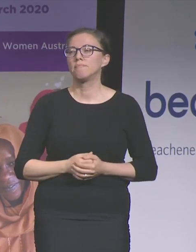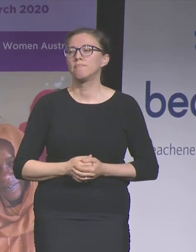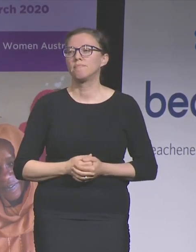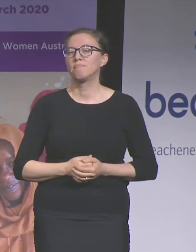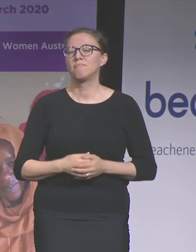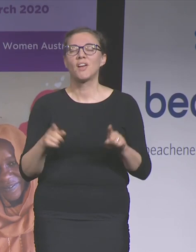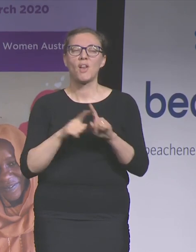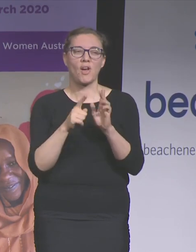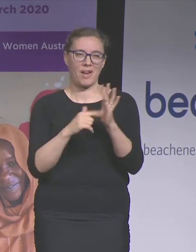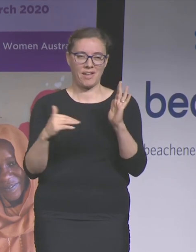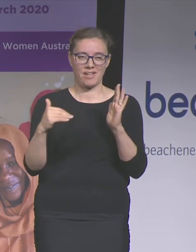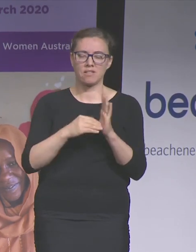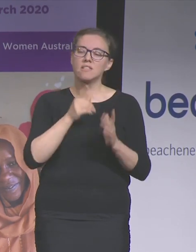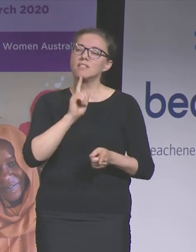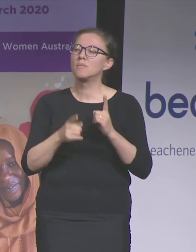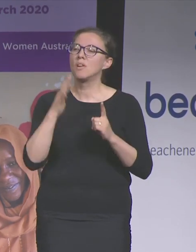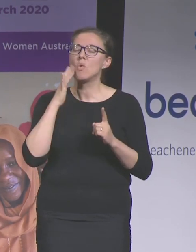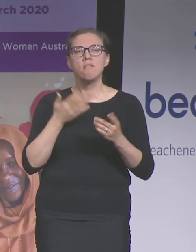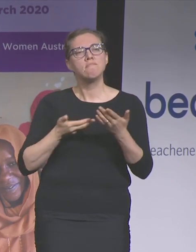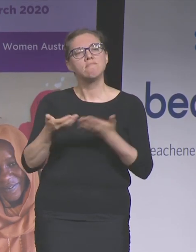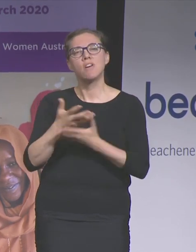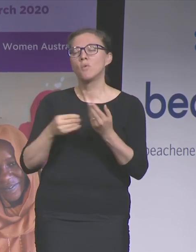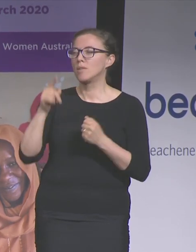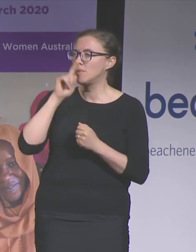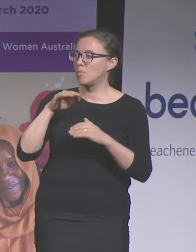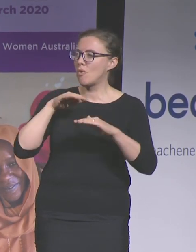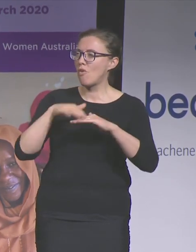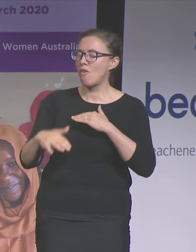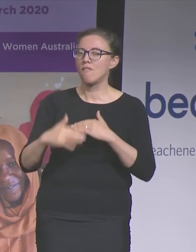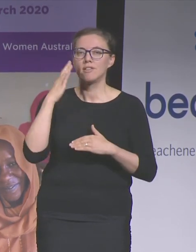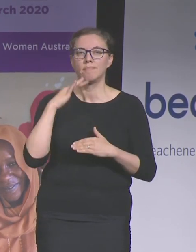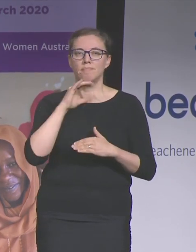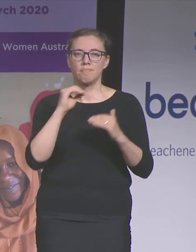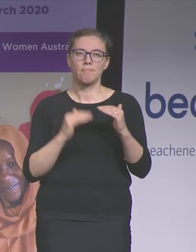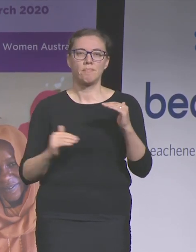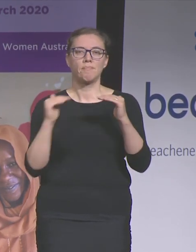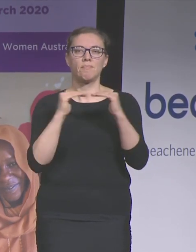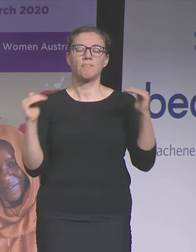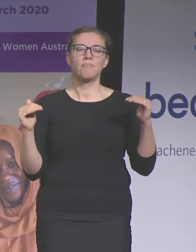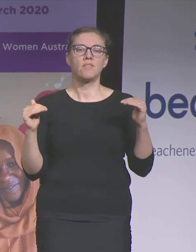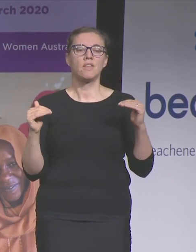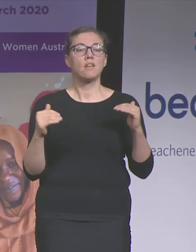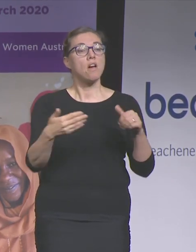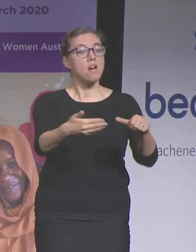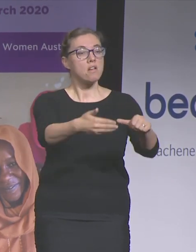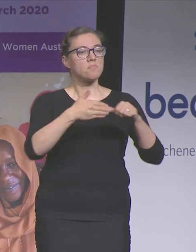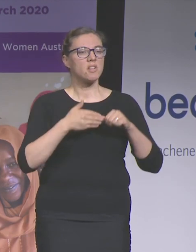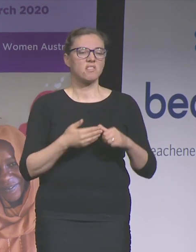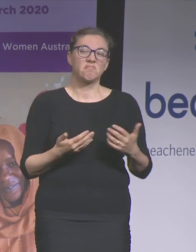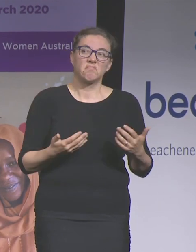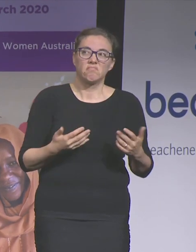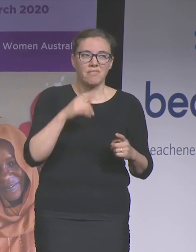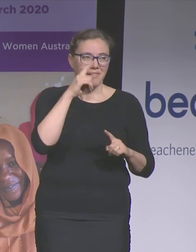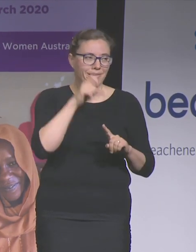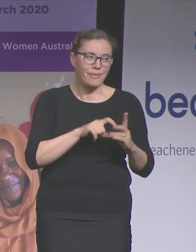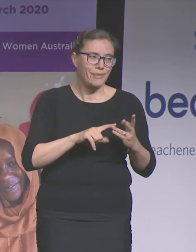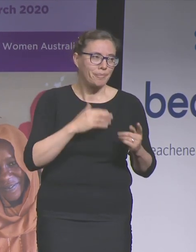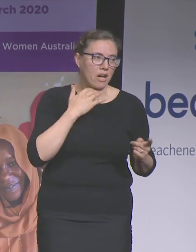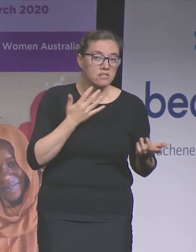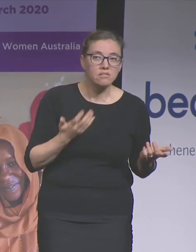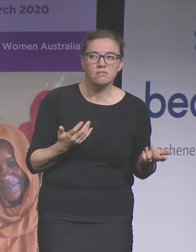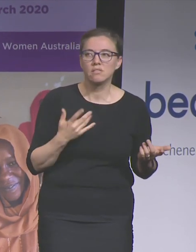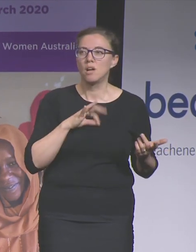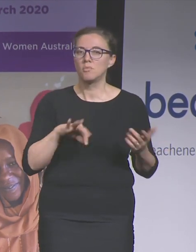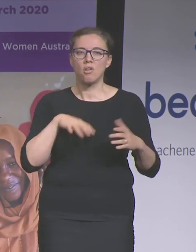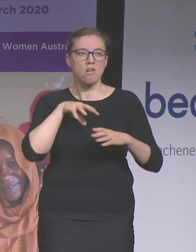when I speak to people about gender equality, I sometimes get the response, there's not much I can do. I'm not in the management group